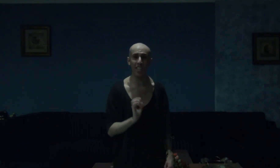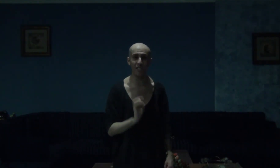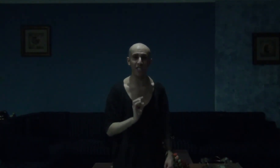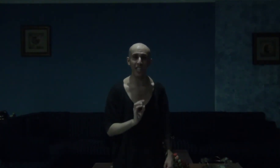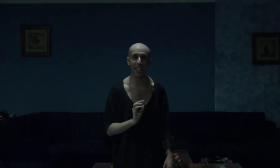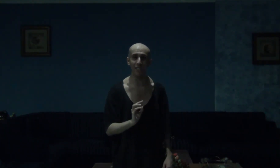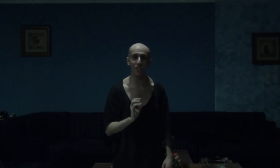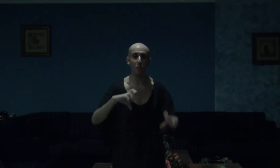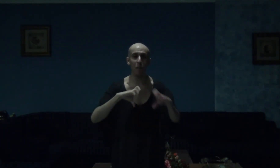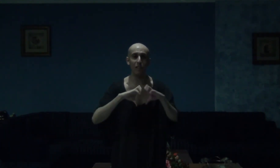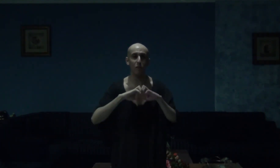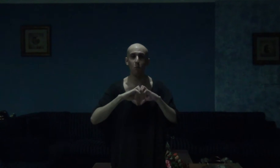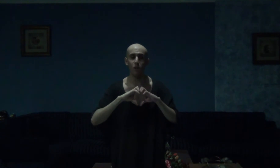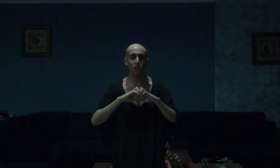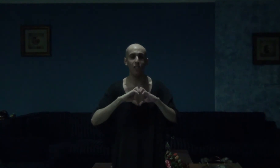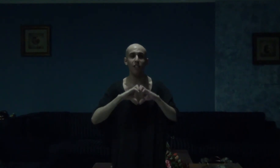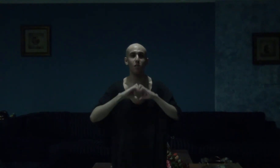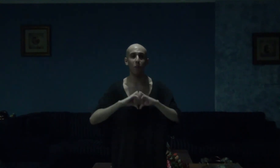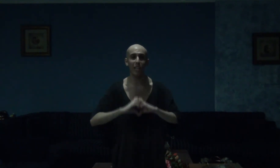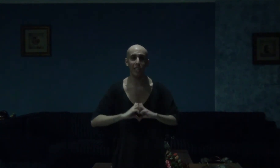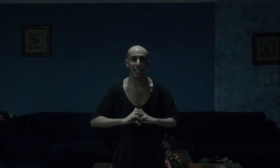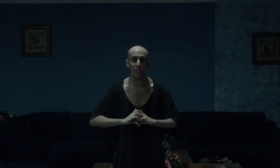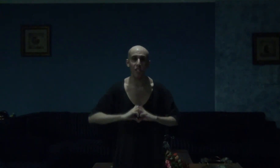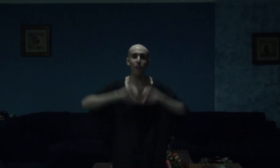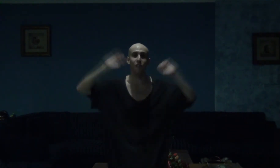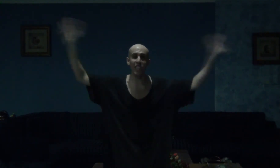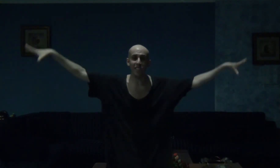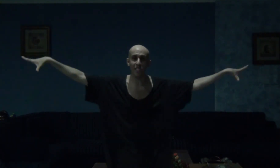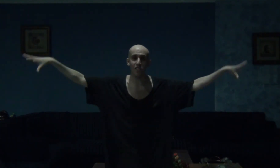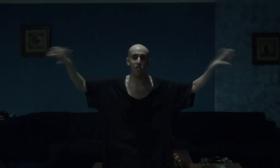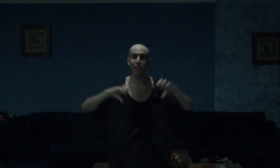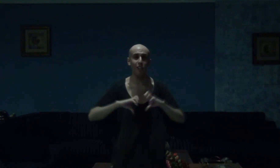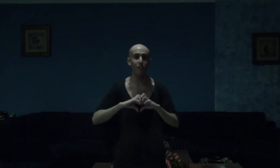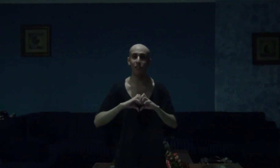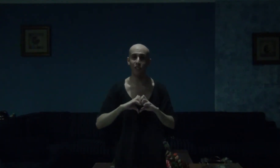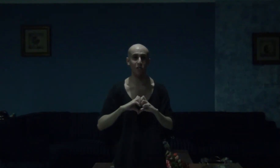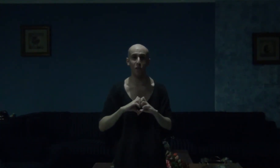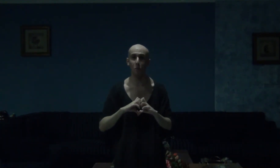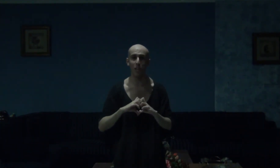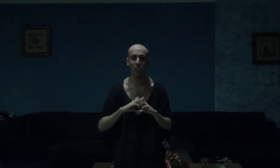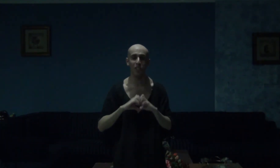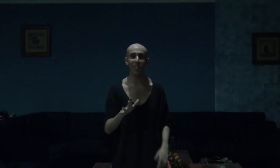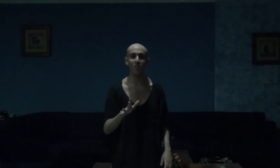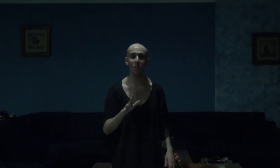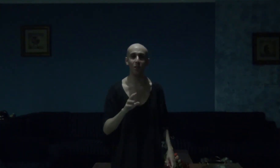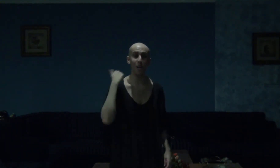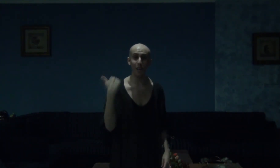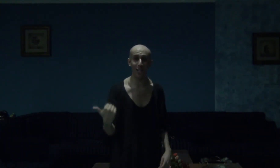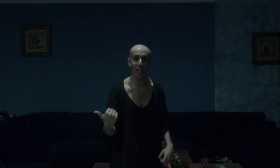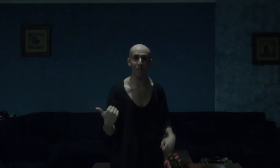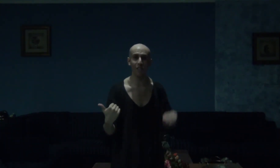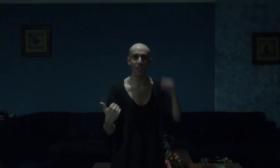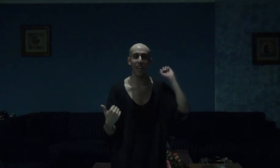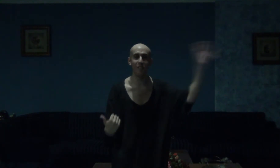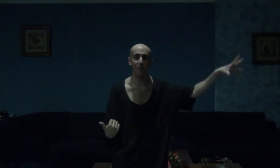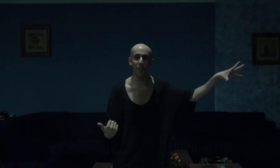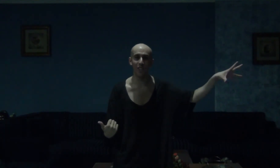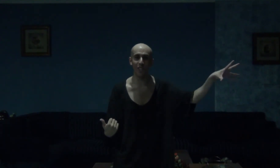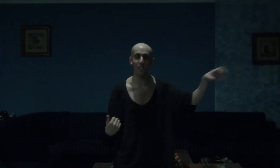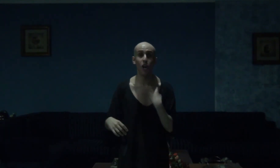guys and gals. Samantha Morton is my lady of ladies. I love her so much. I do. Her laughter, and of course, her